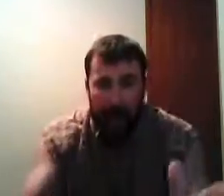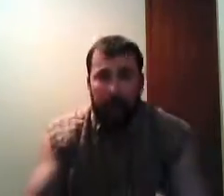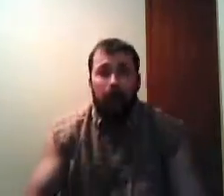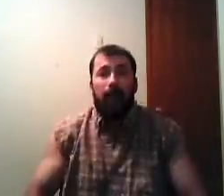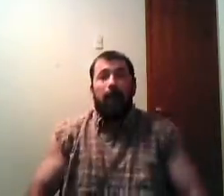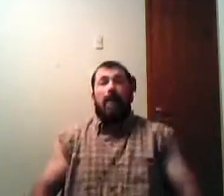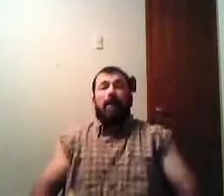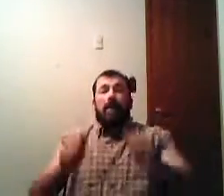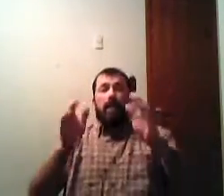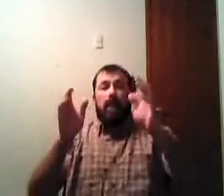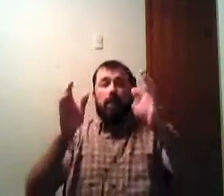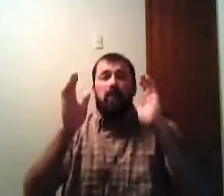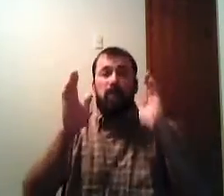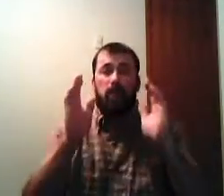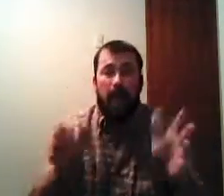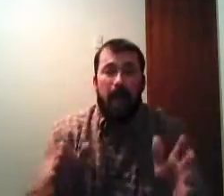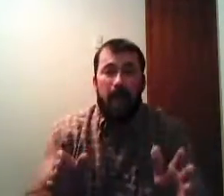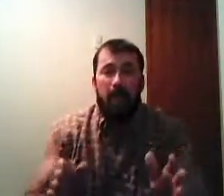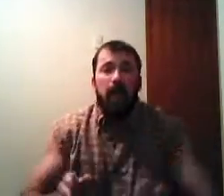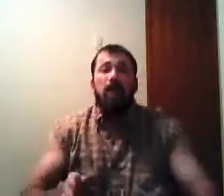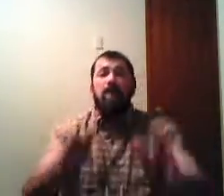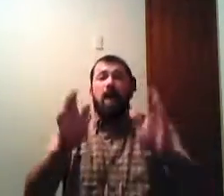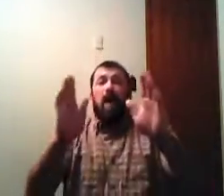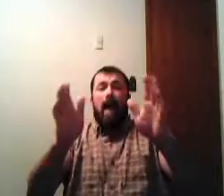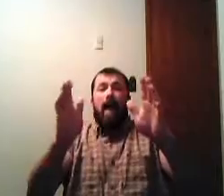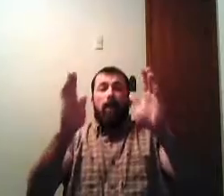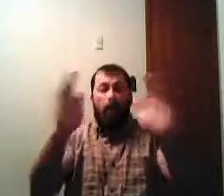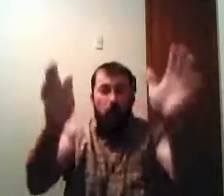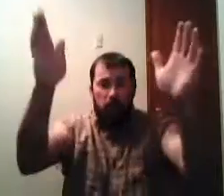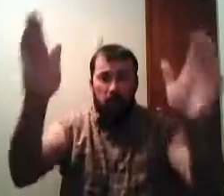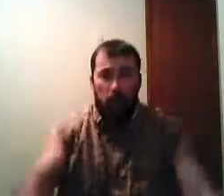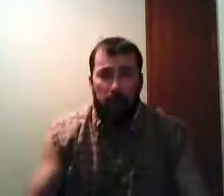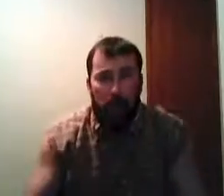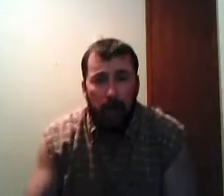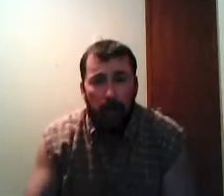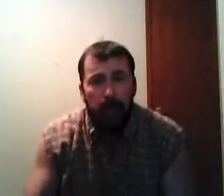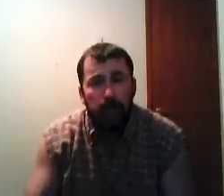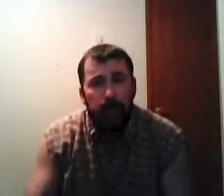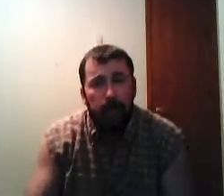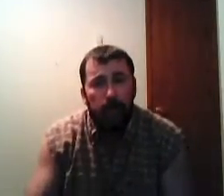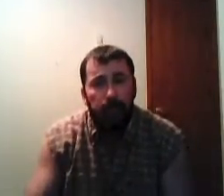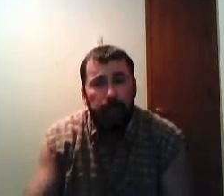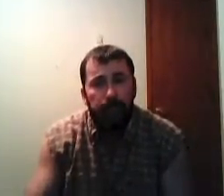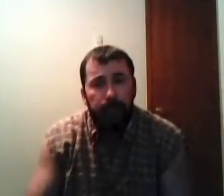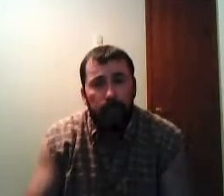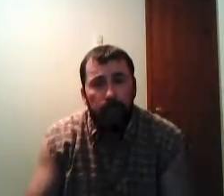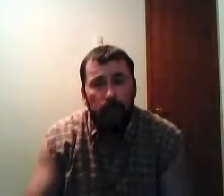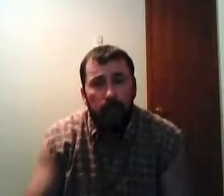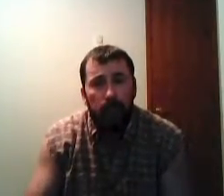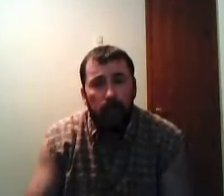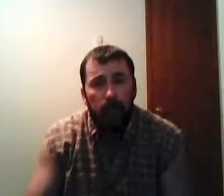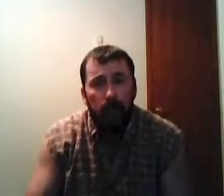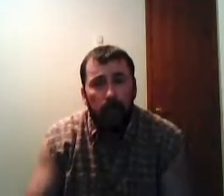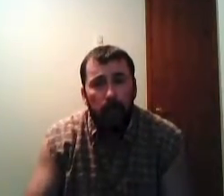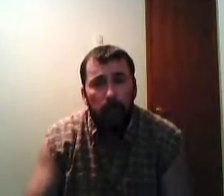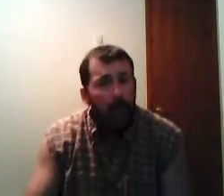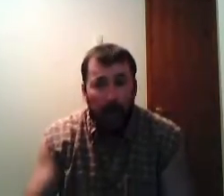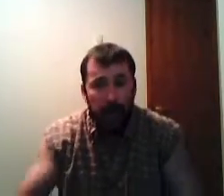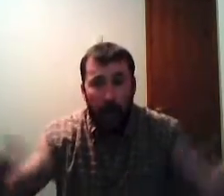now the government of Jesus Christ does not allow abortion glory to God it don't